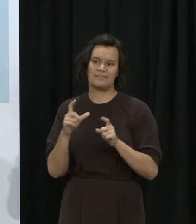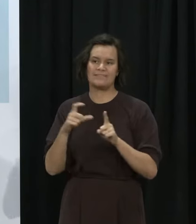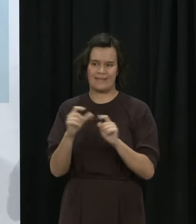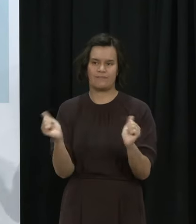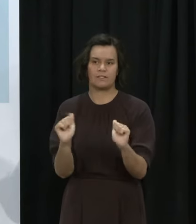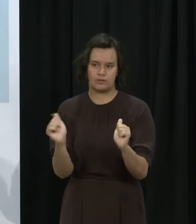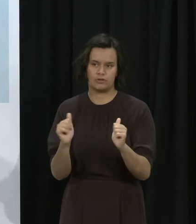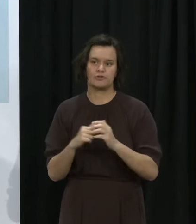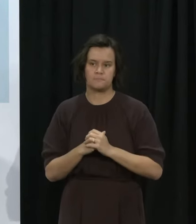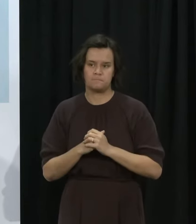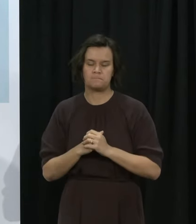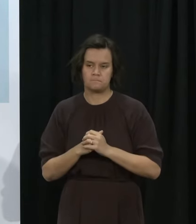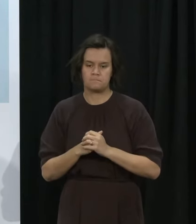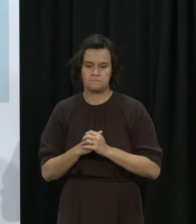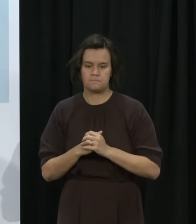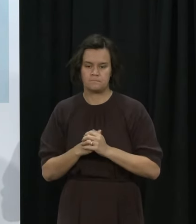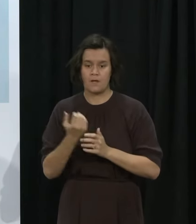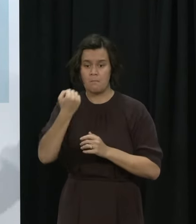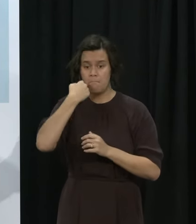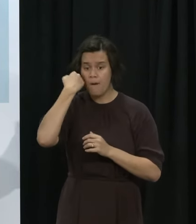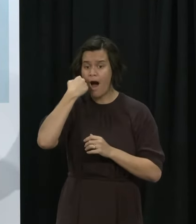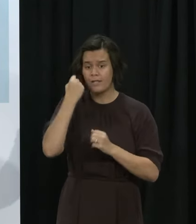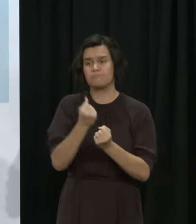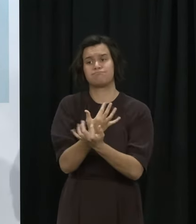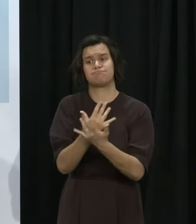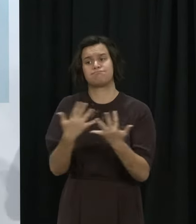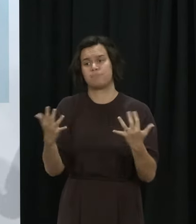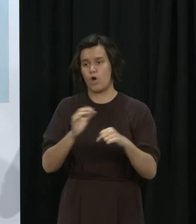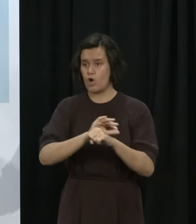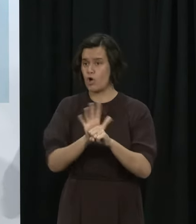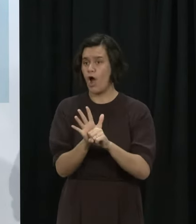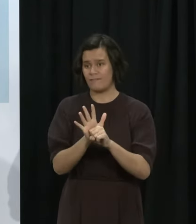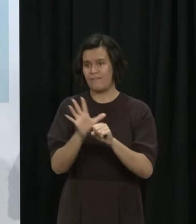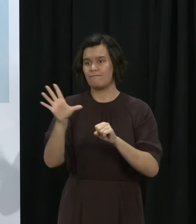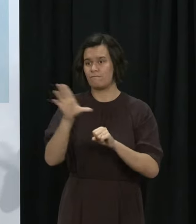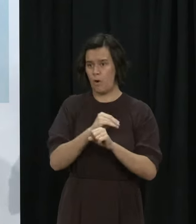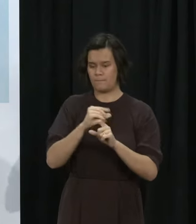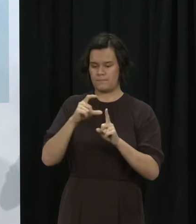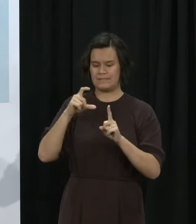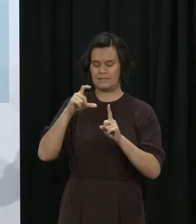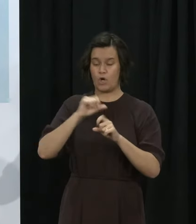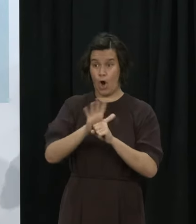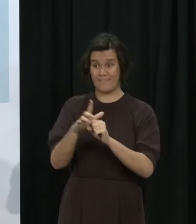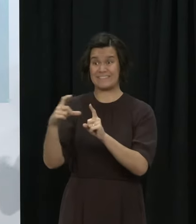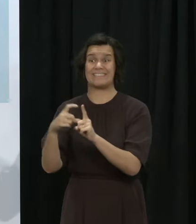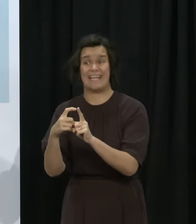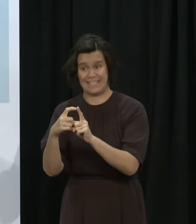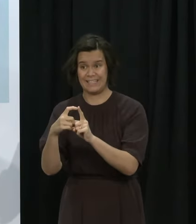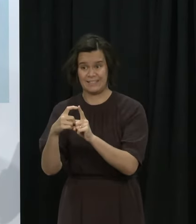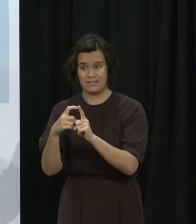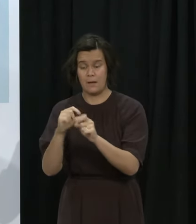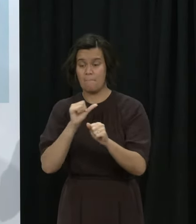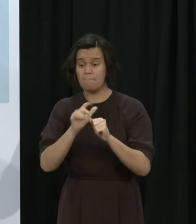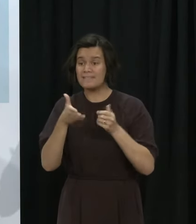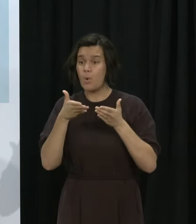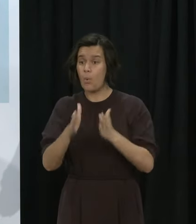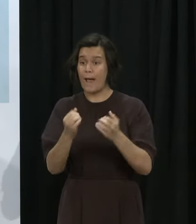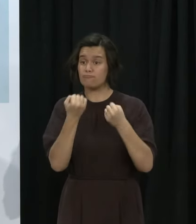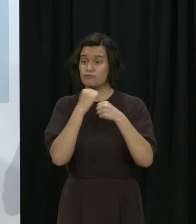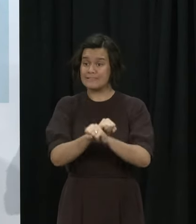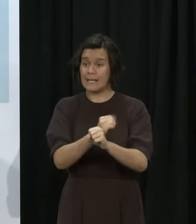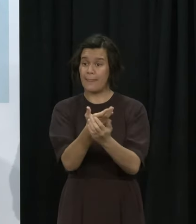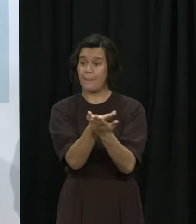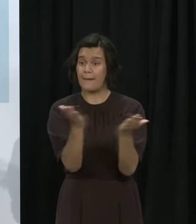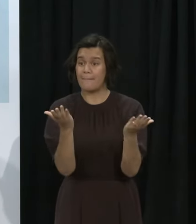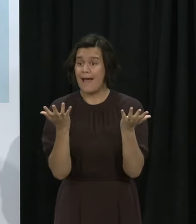proportion of cases in the current outbreak, so improving vaccination rates and the addition of a booster is the best way we can protect